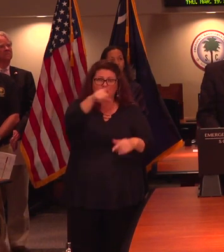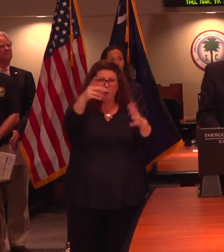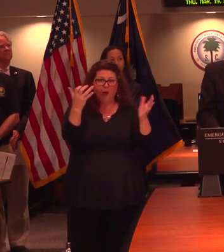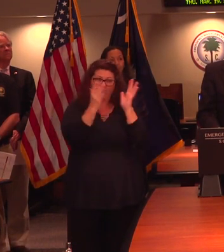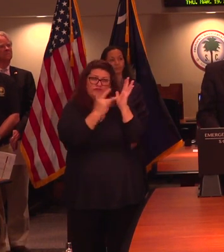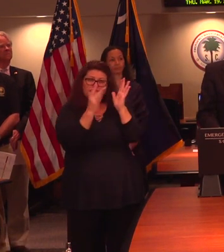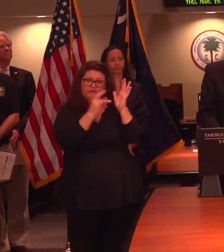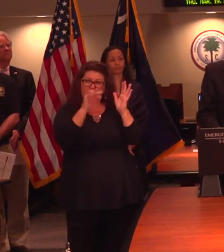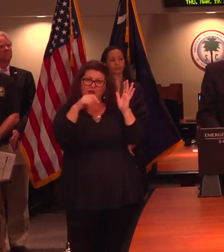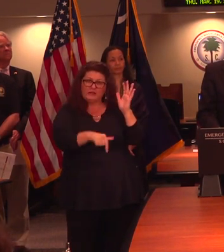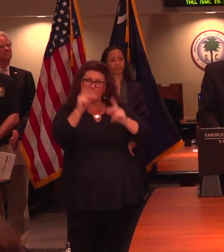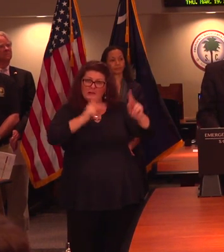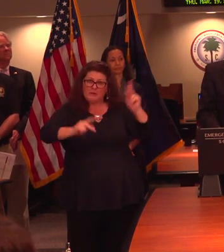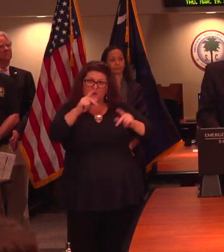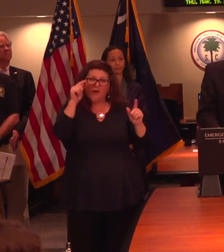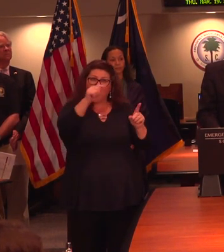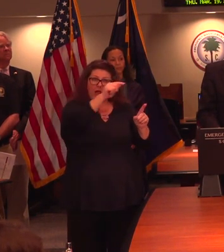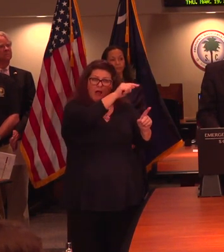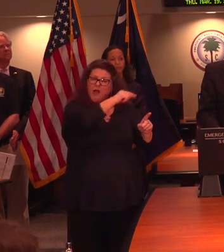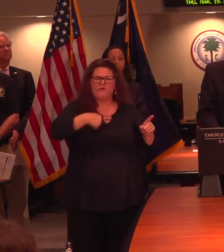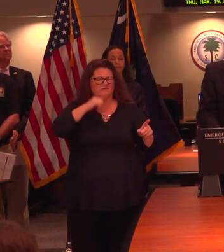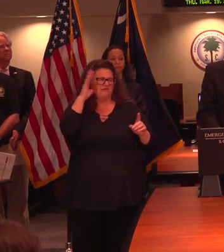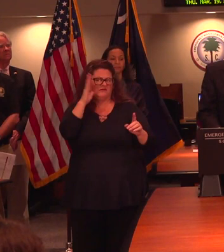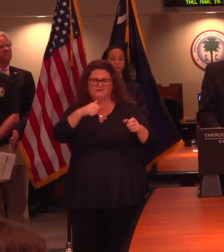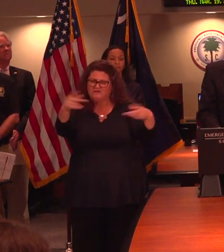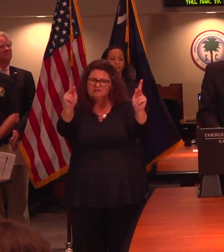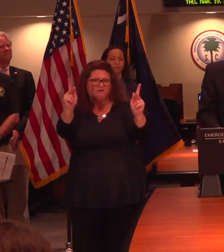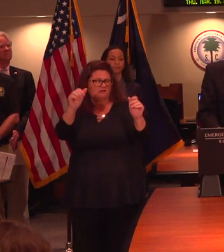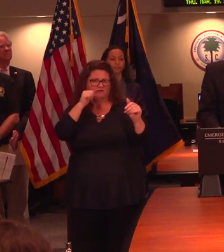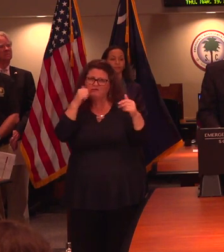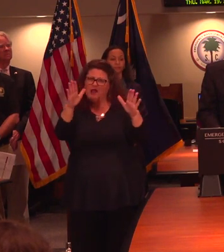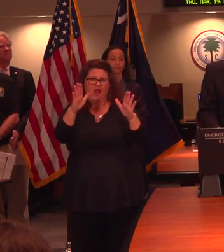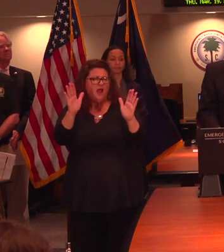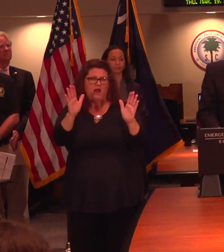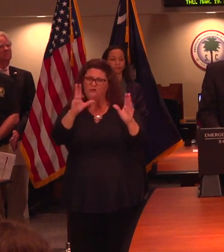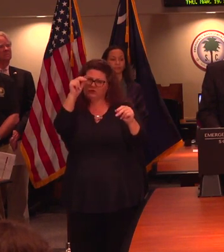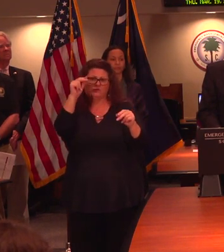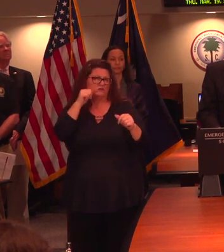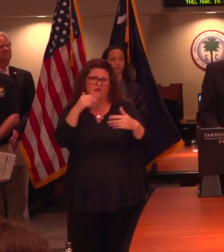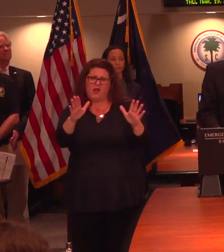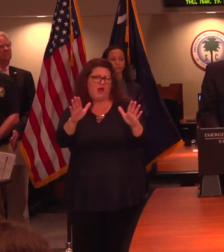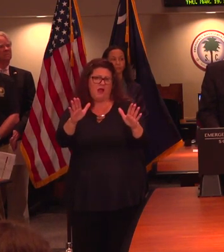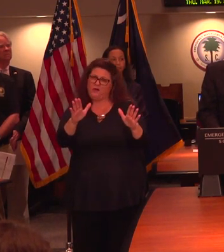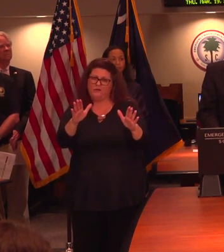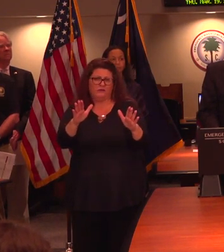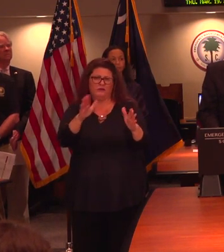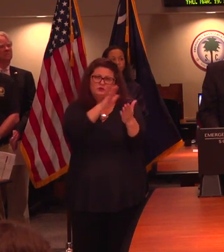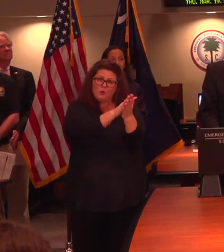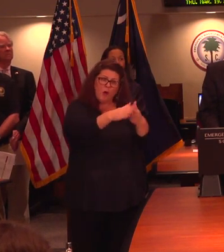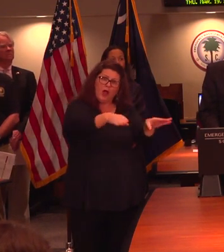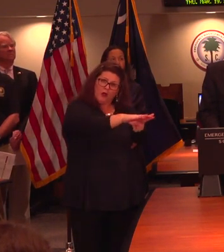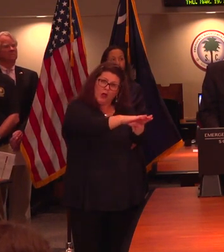advantage of this situation, that lawlessness will not be tolerated. Our schools are closed, therefore, the